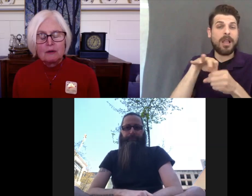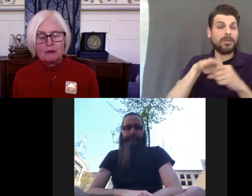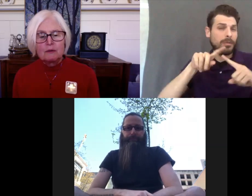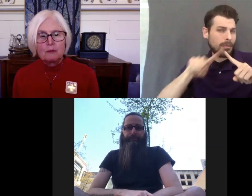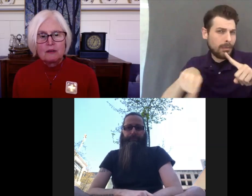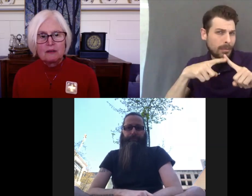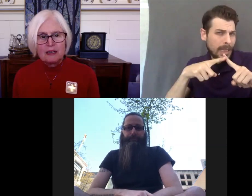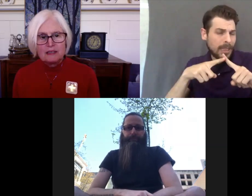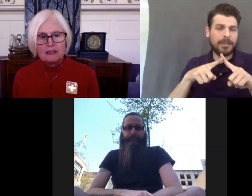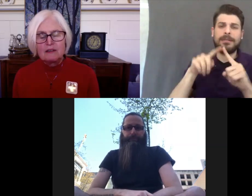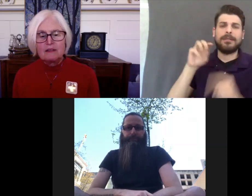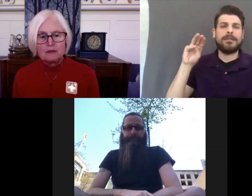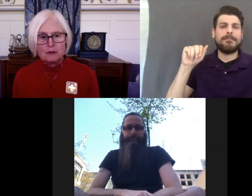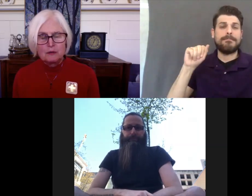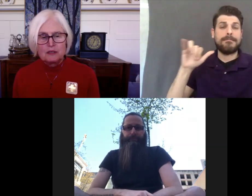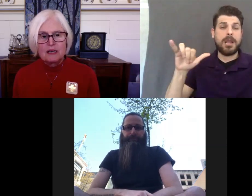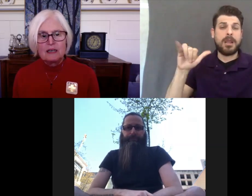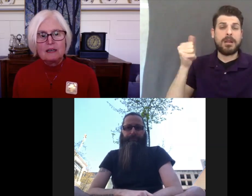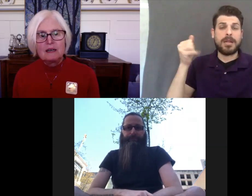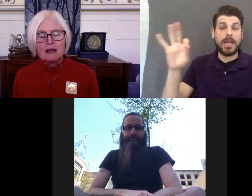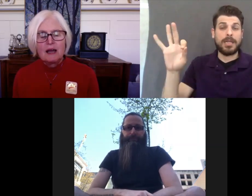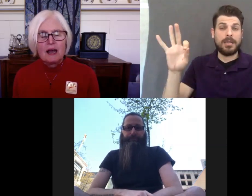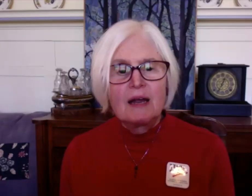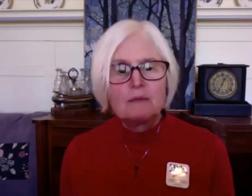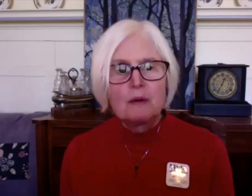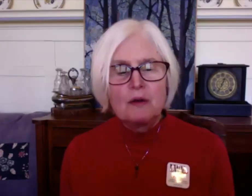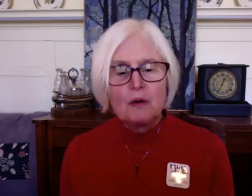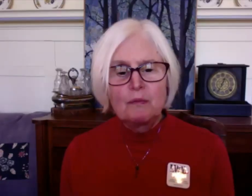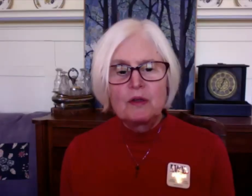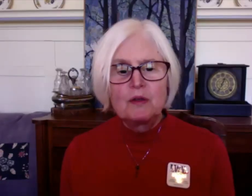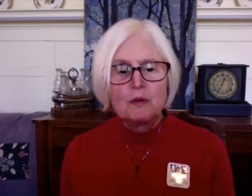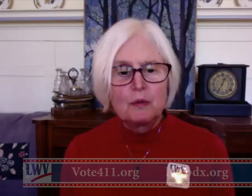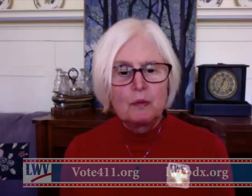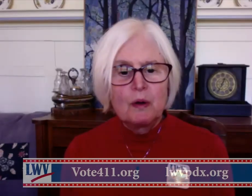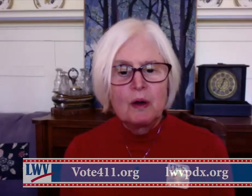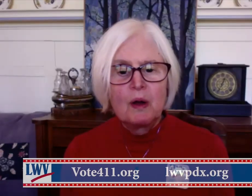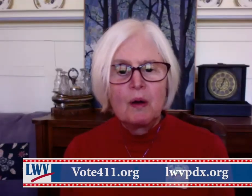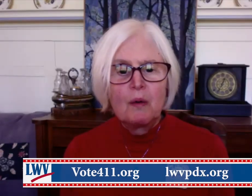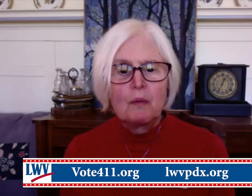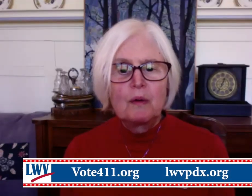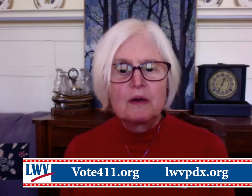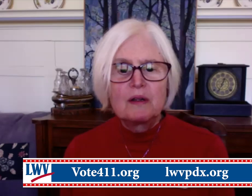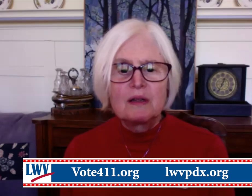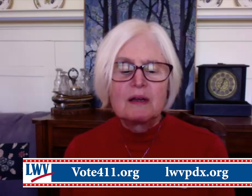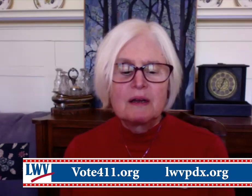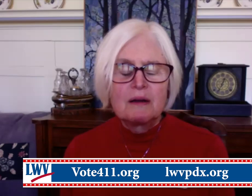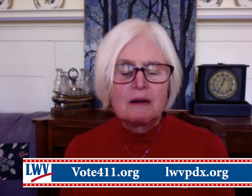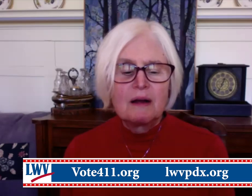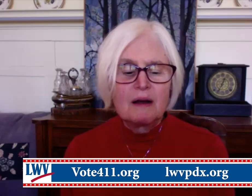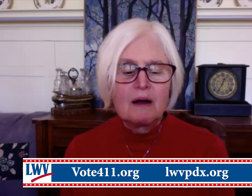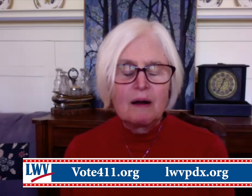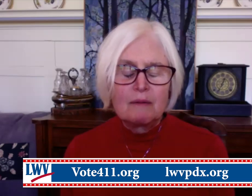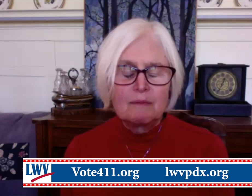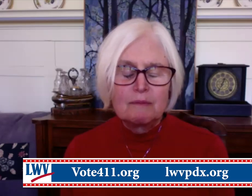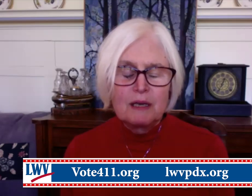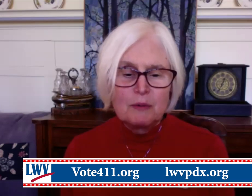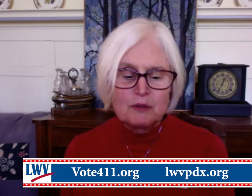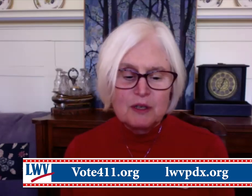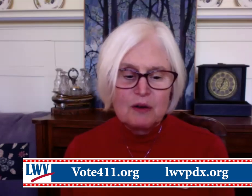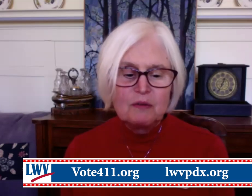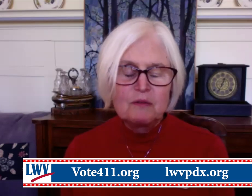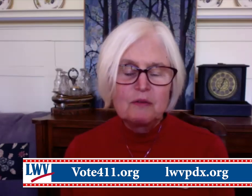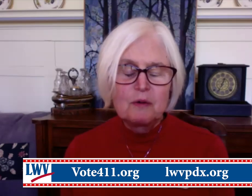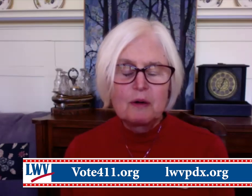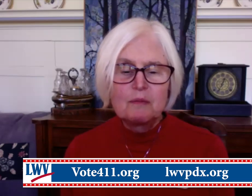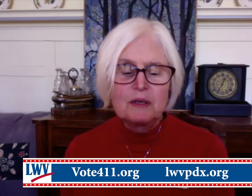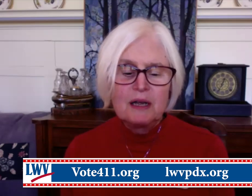19th, Tuesday. And we hope that you will keep